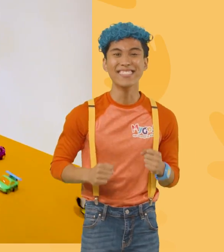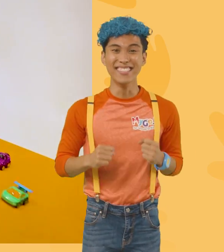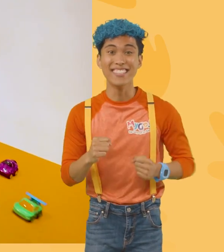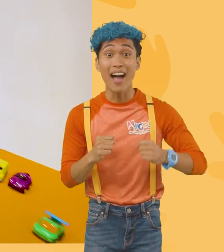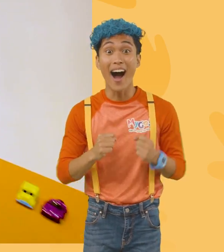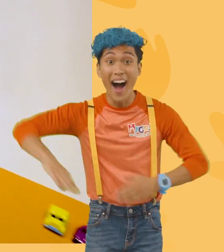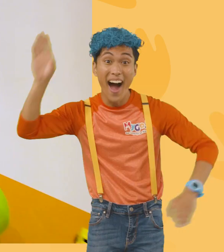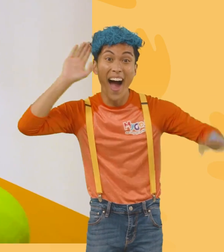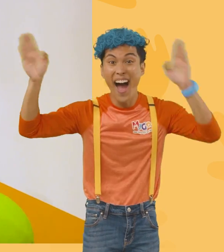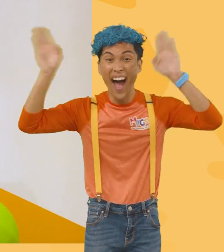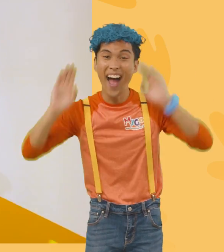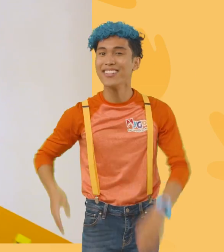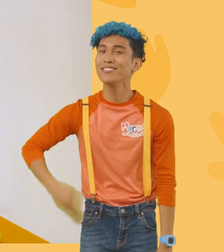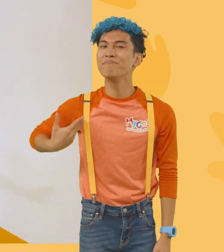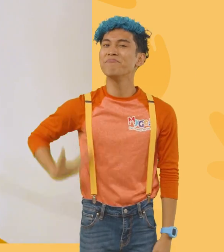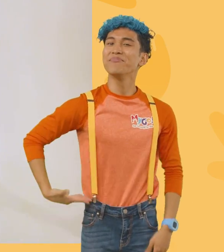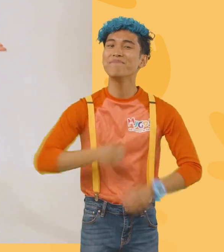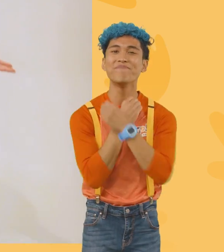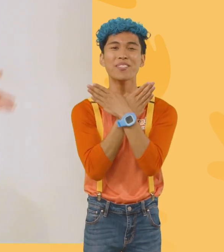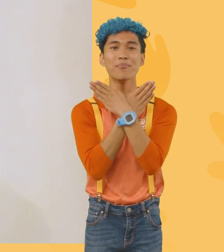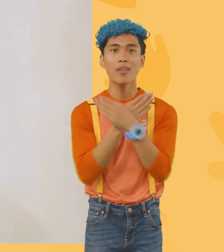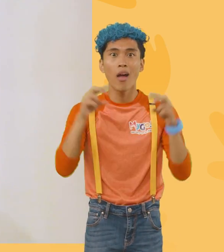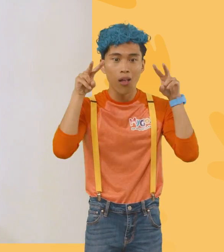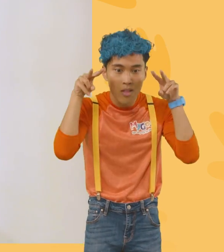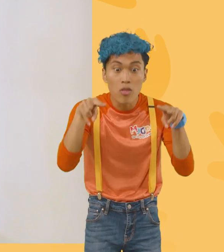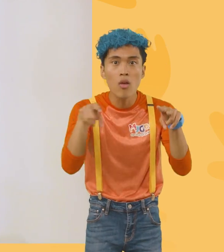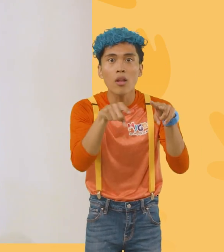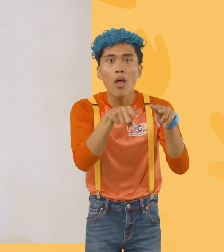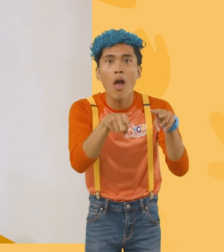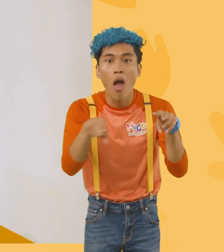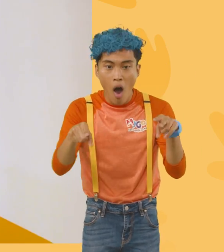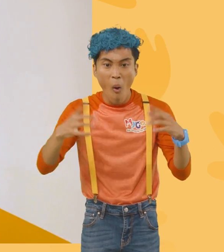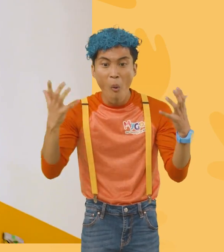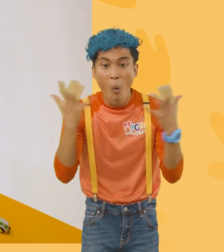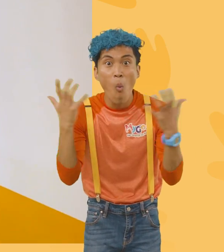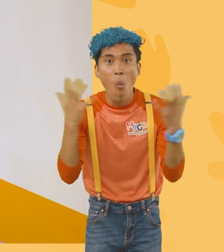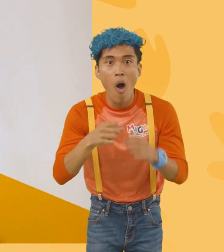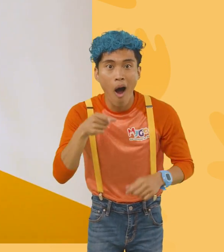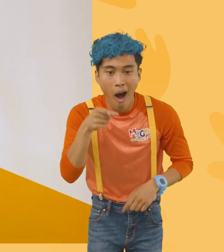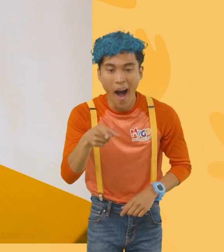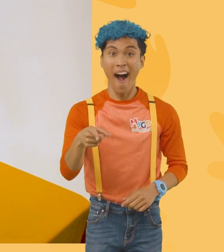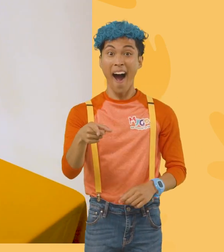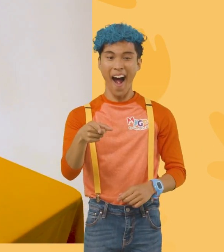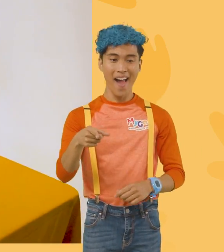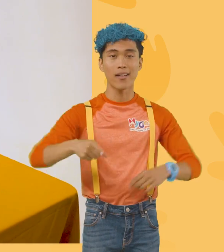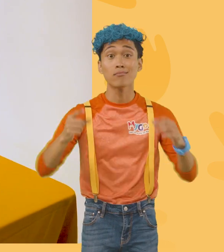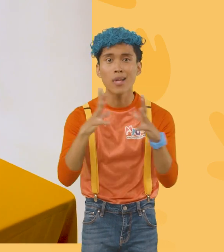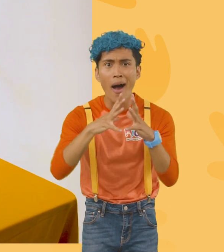Hey! It's me, Blippi, and look at all the items that I have. Whoa! So many